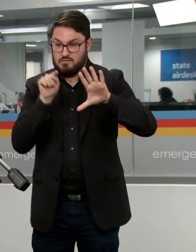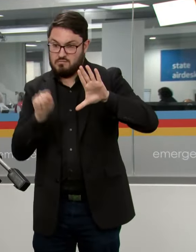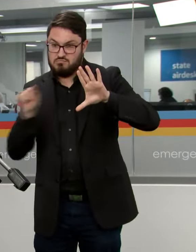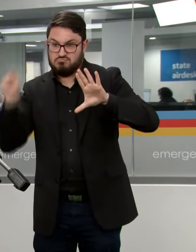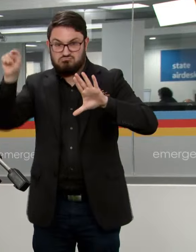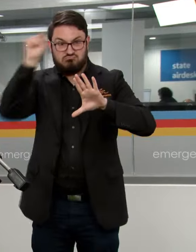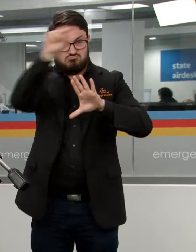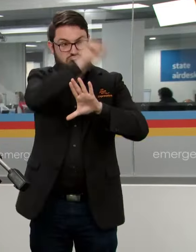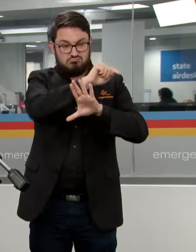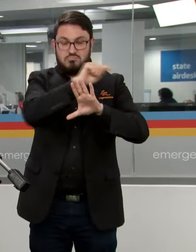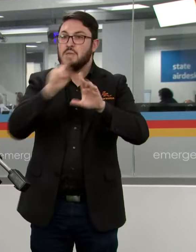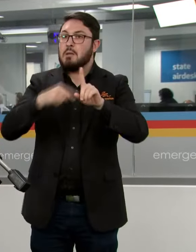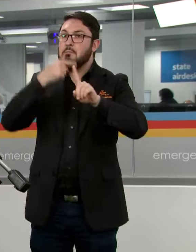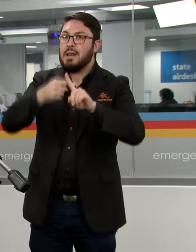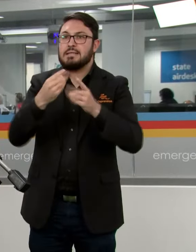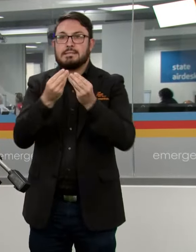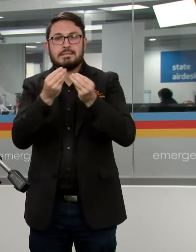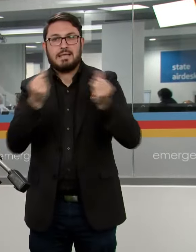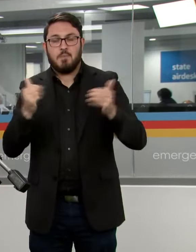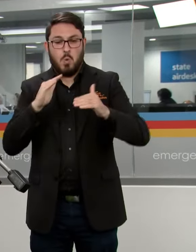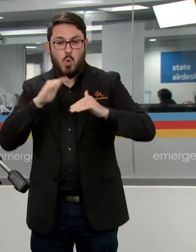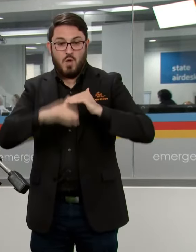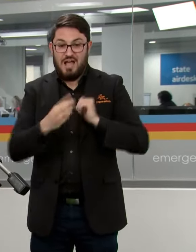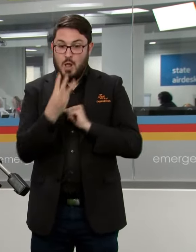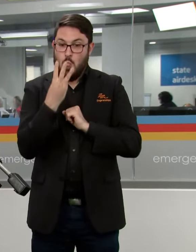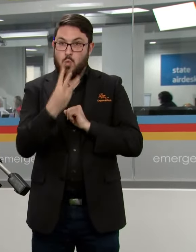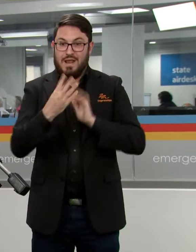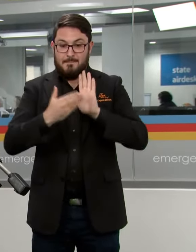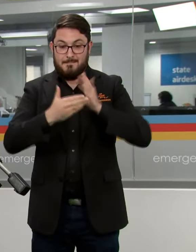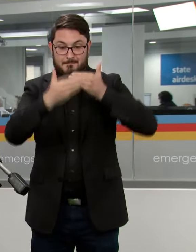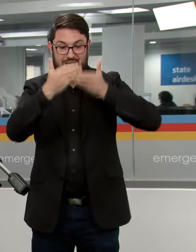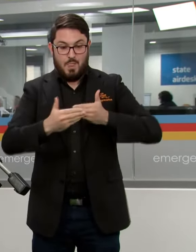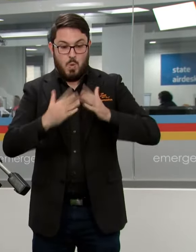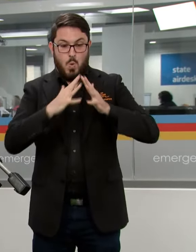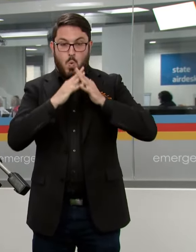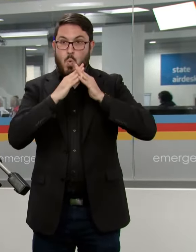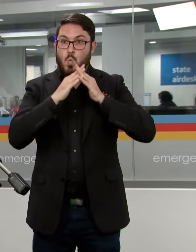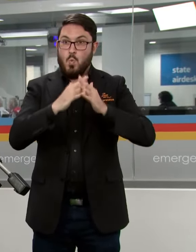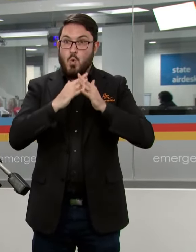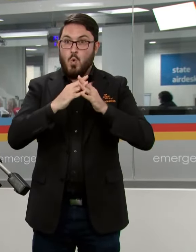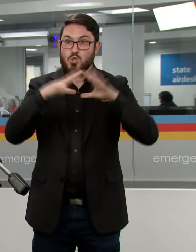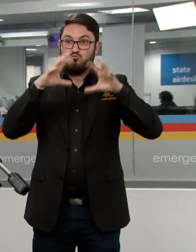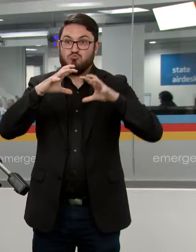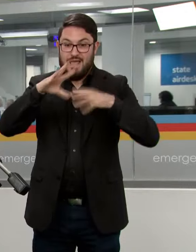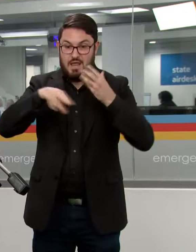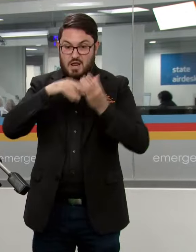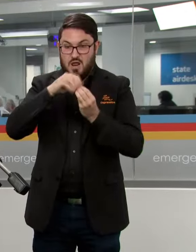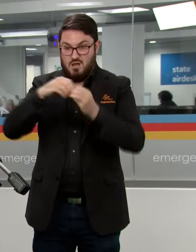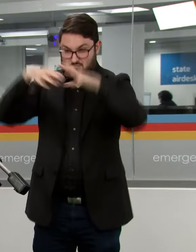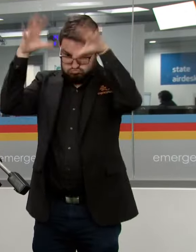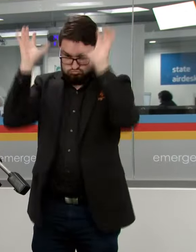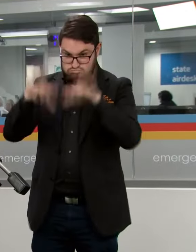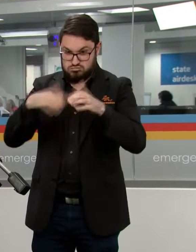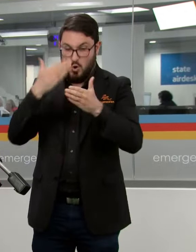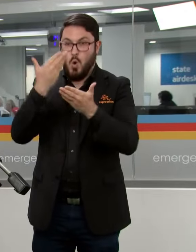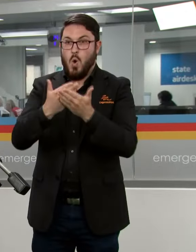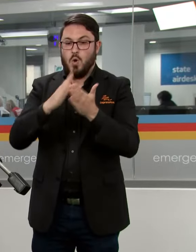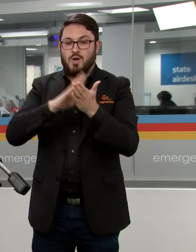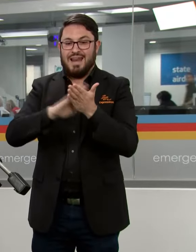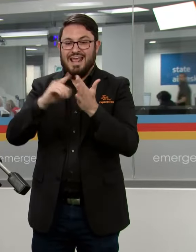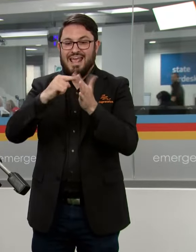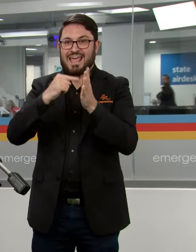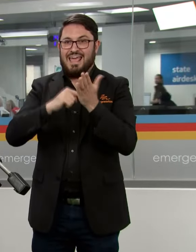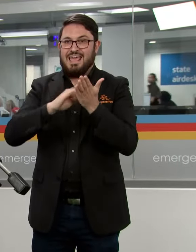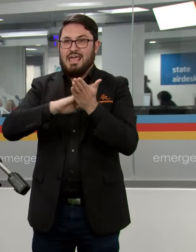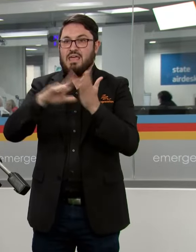and there was also over three months rain recorded in Heathcote in a 24 hour period. This resulted in